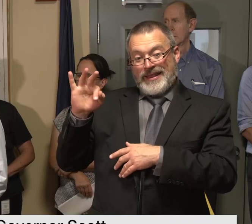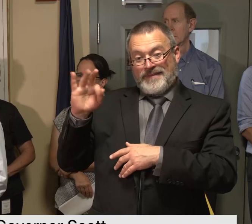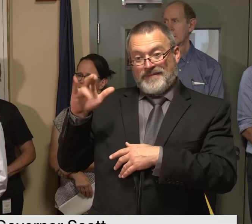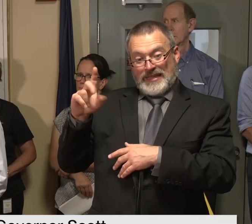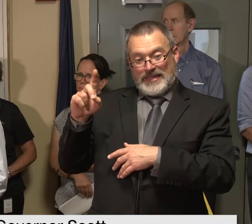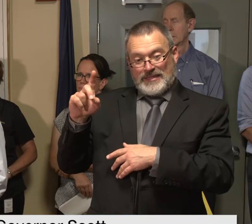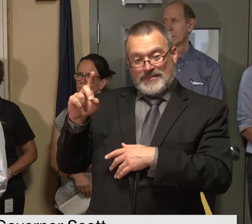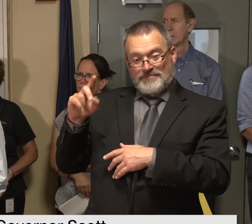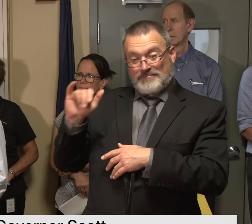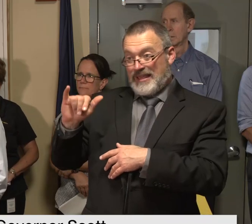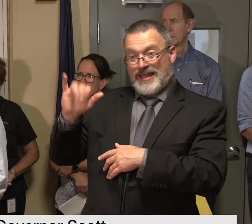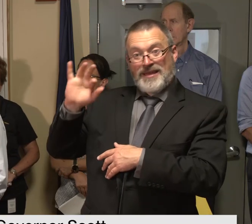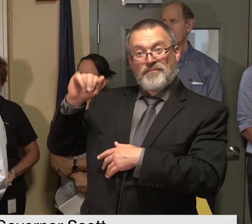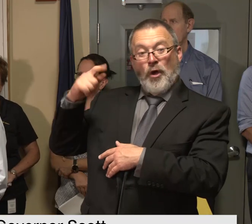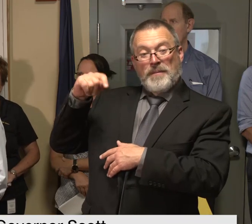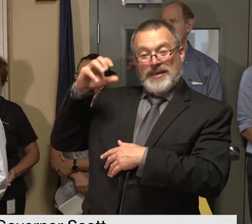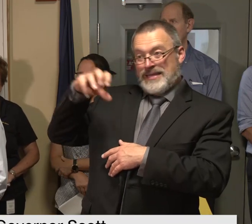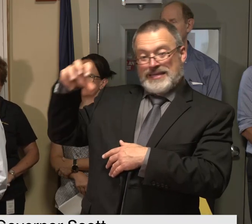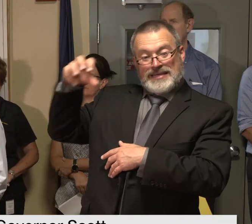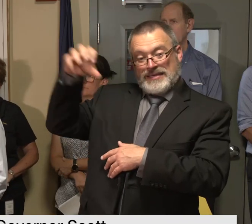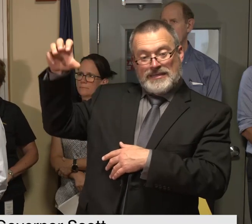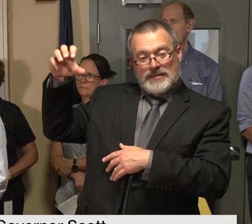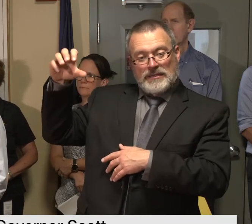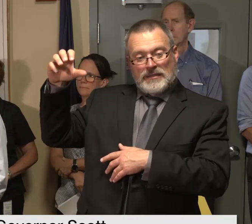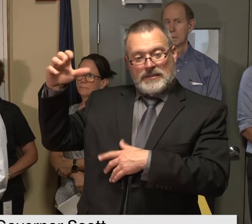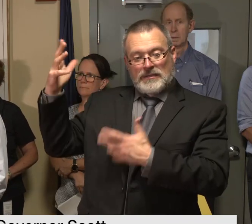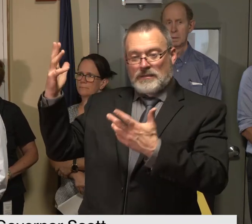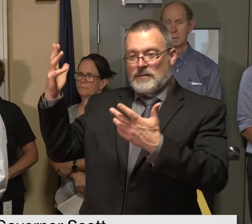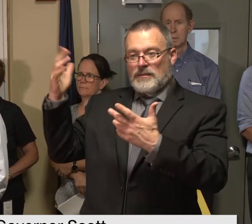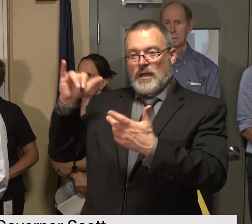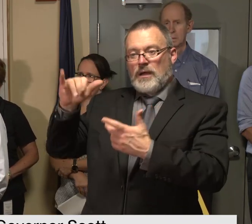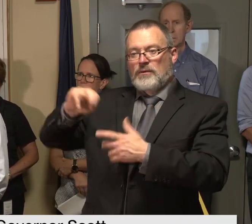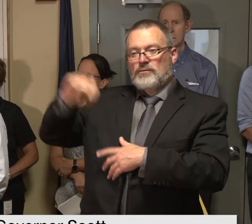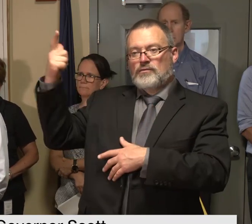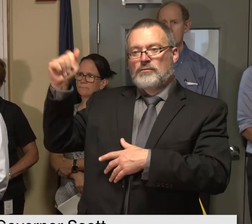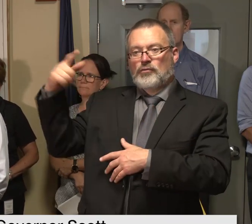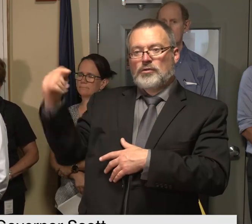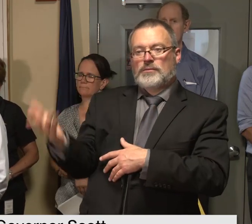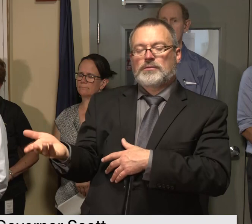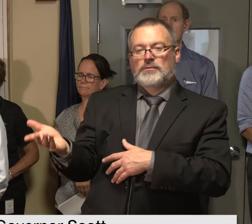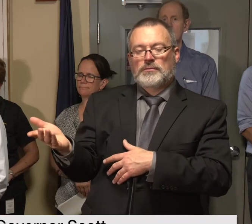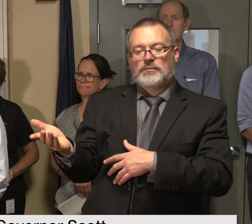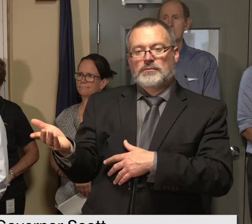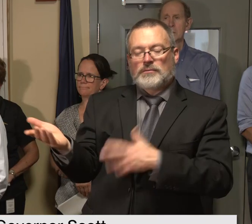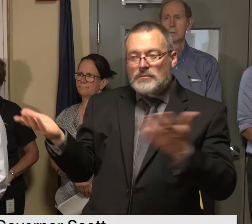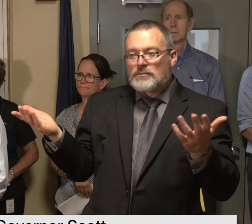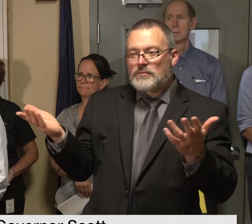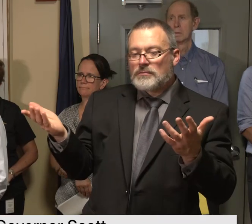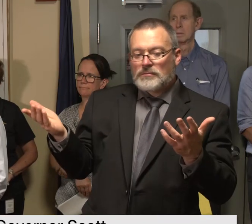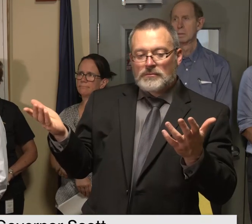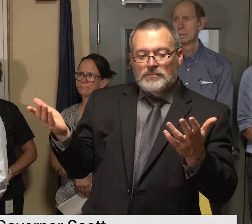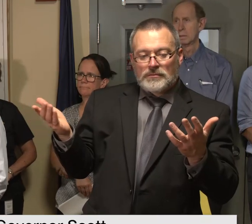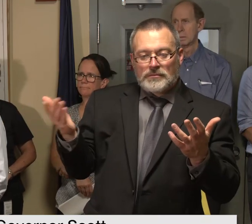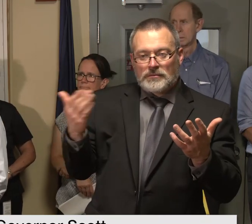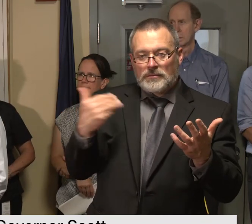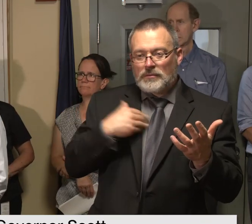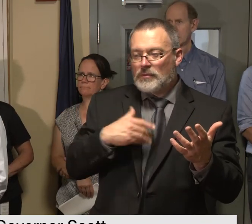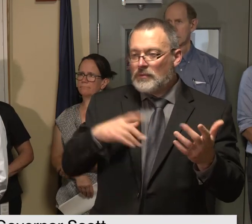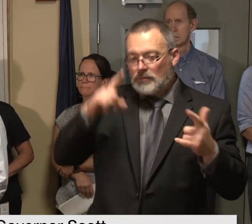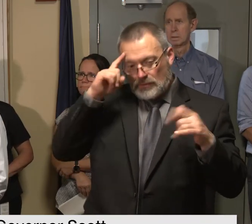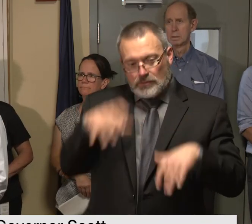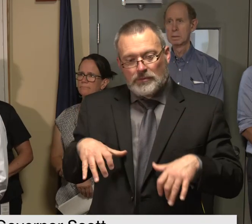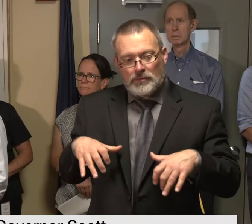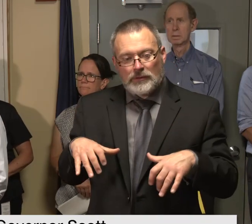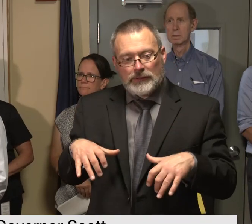a house there that is no longer habitable it just you know furthers the point that we need housing now